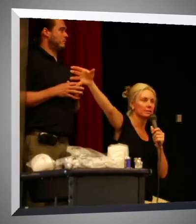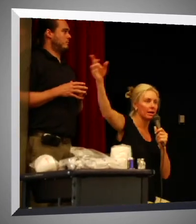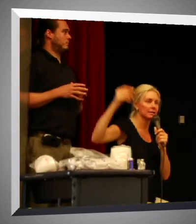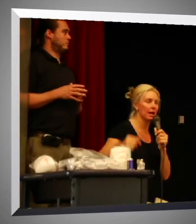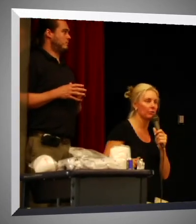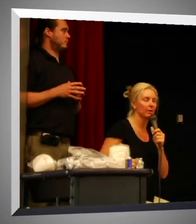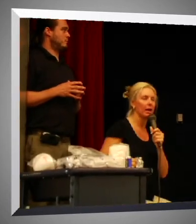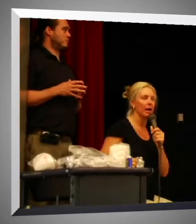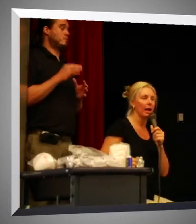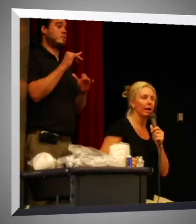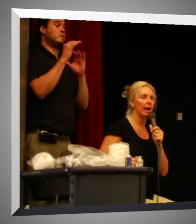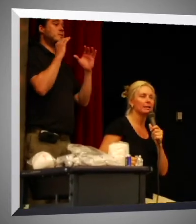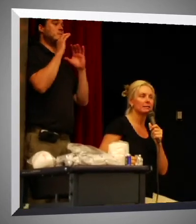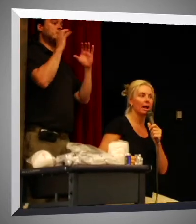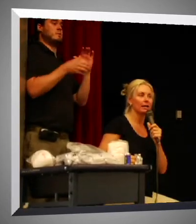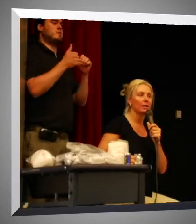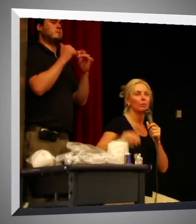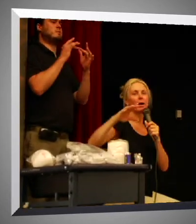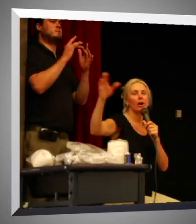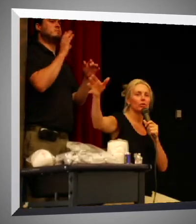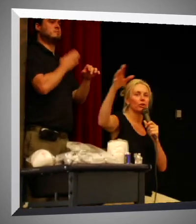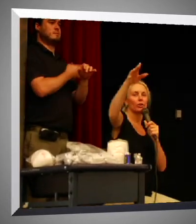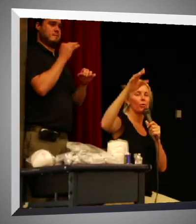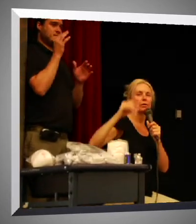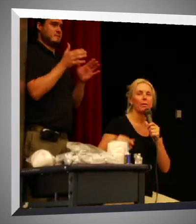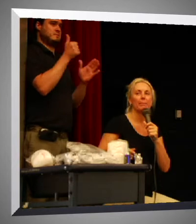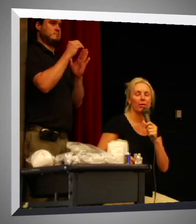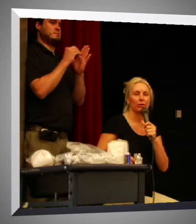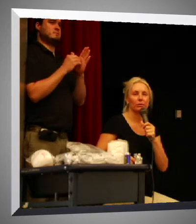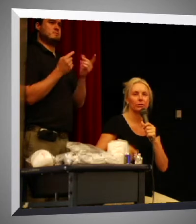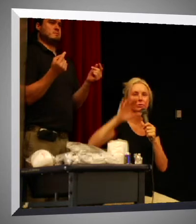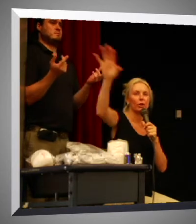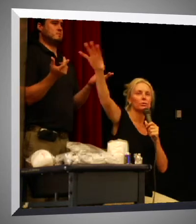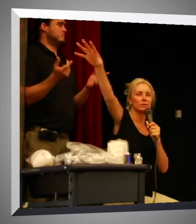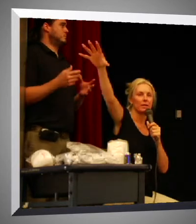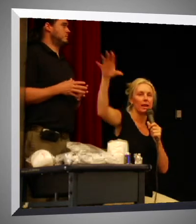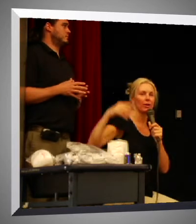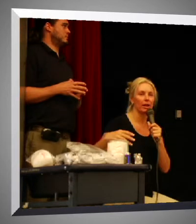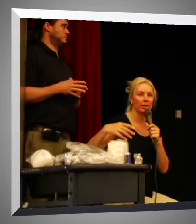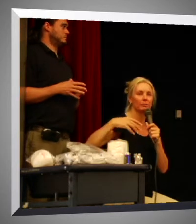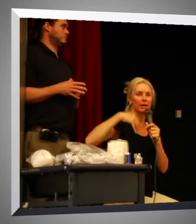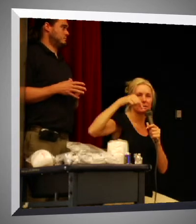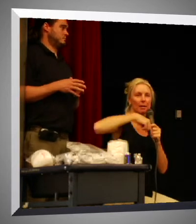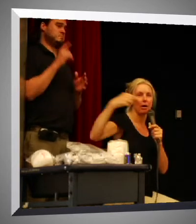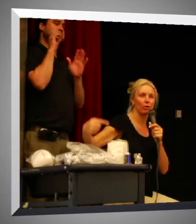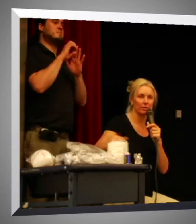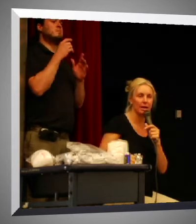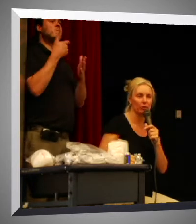side of town. And I decide my daughter's going to go with my mother, who's closest to that area, because I'm across town